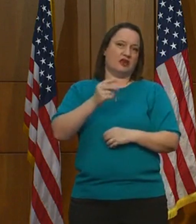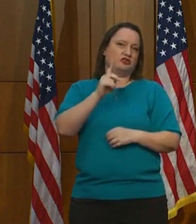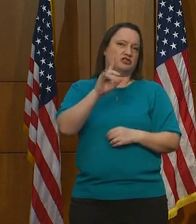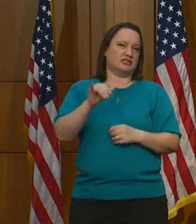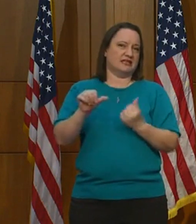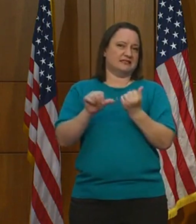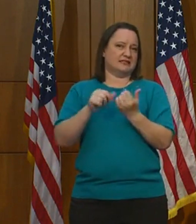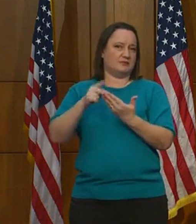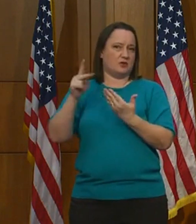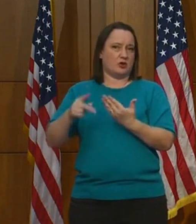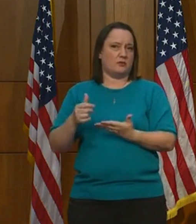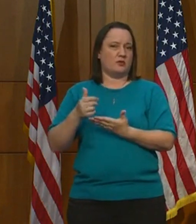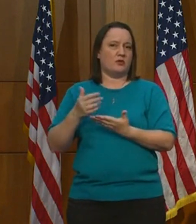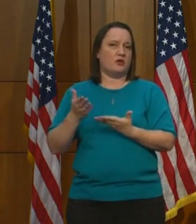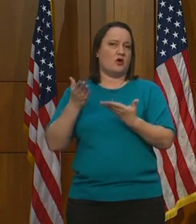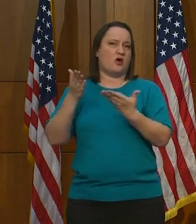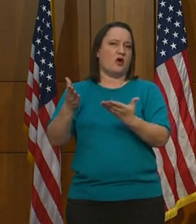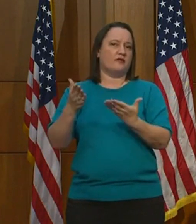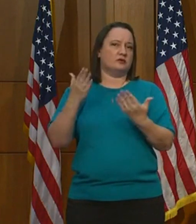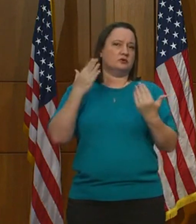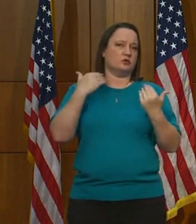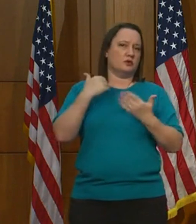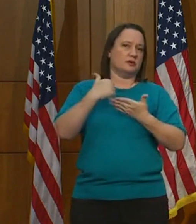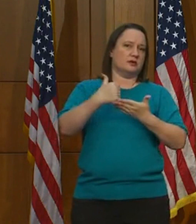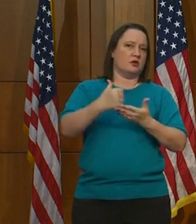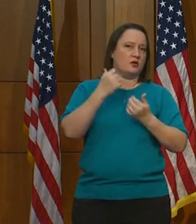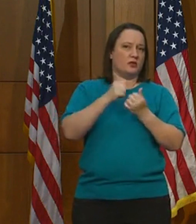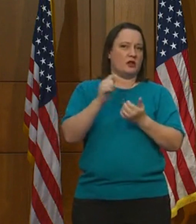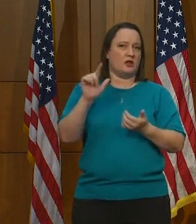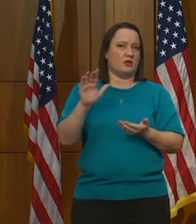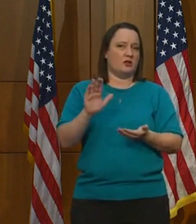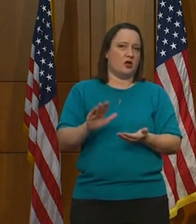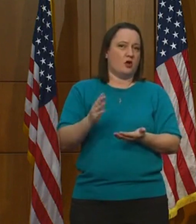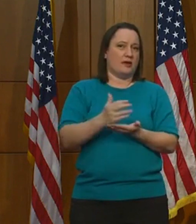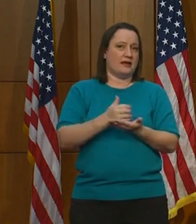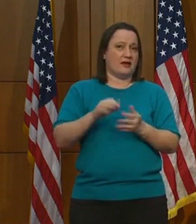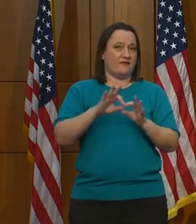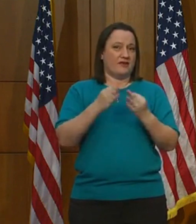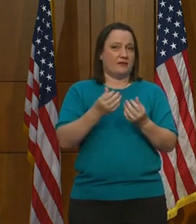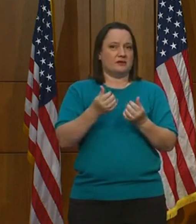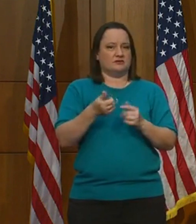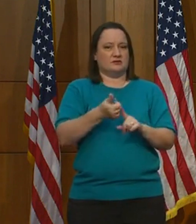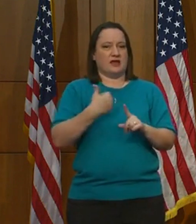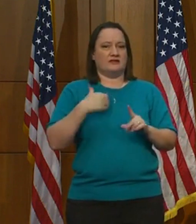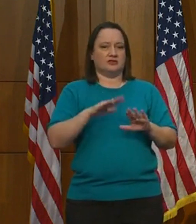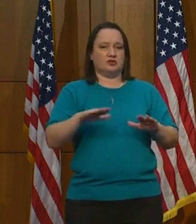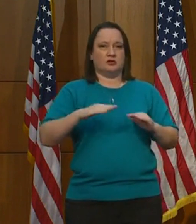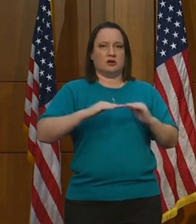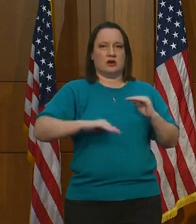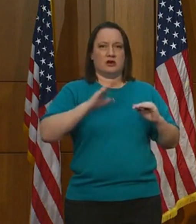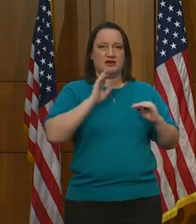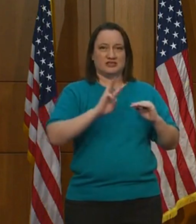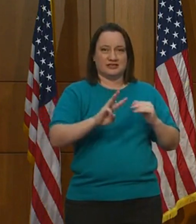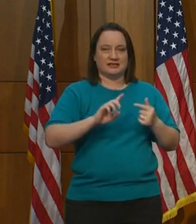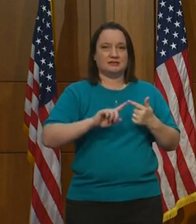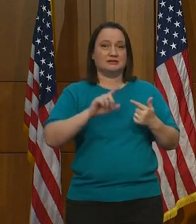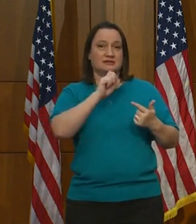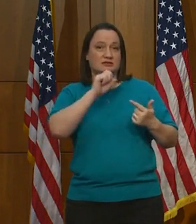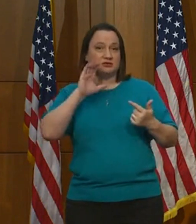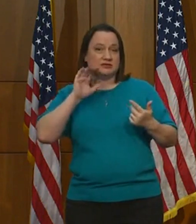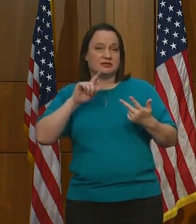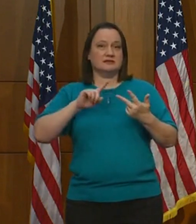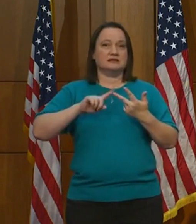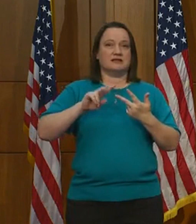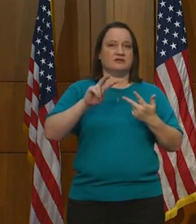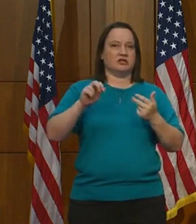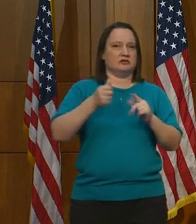offers cooling assistance for low-income families with children less than six years of age, senior citizens, and Virginians